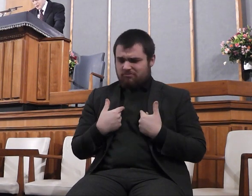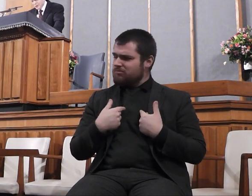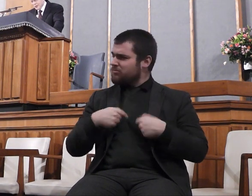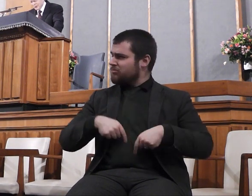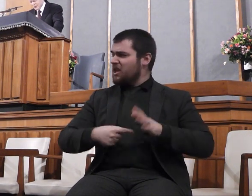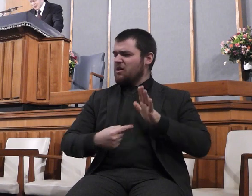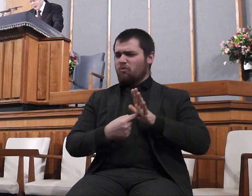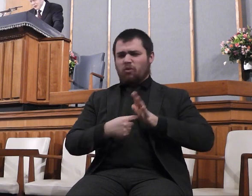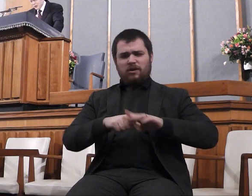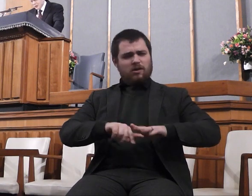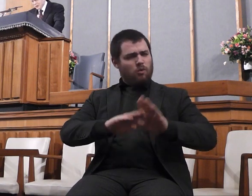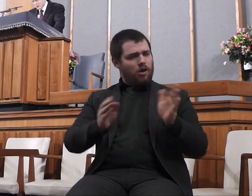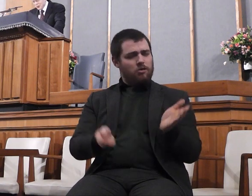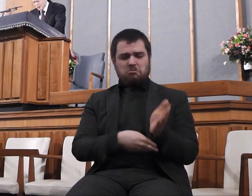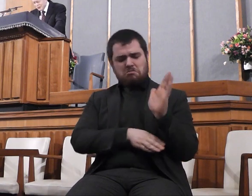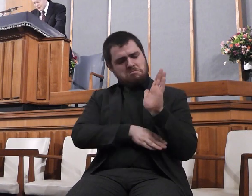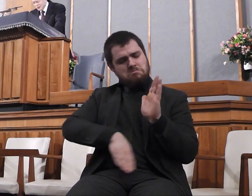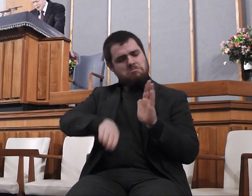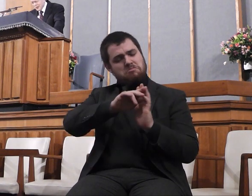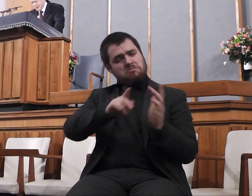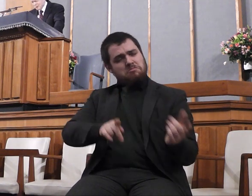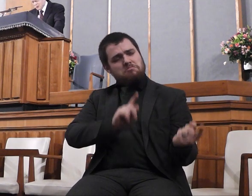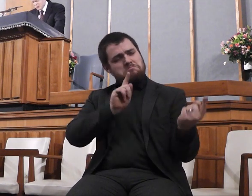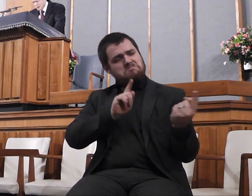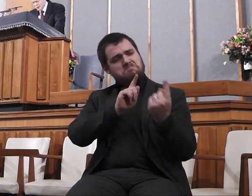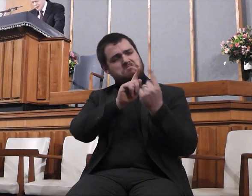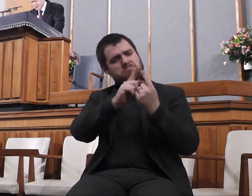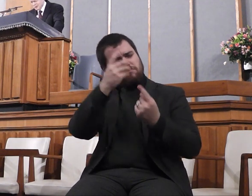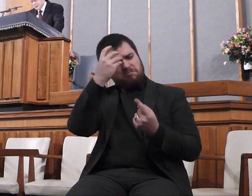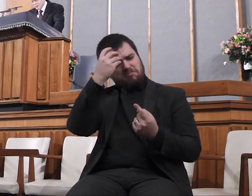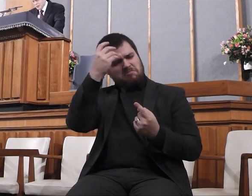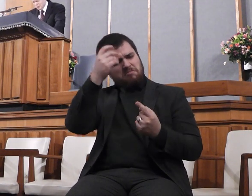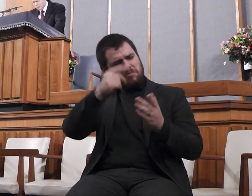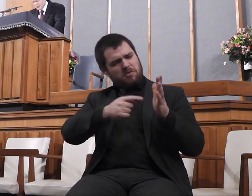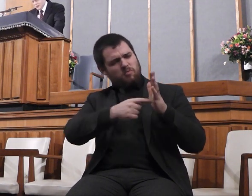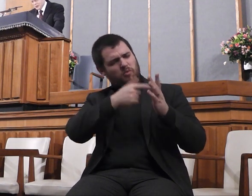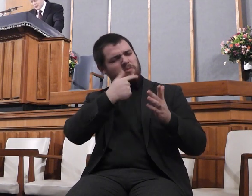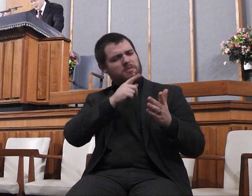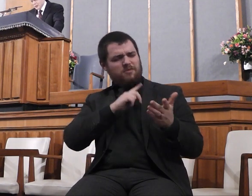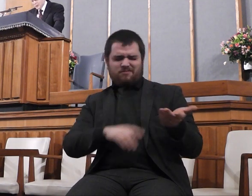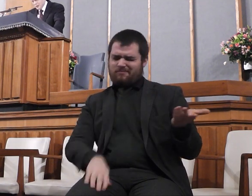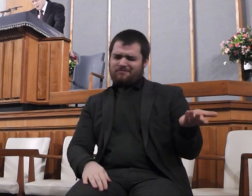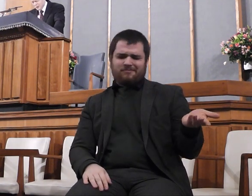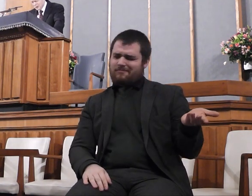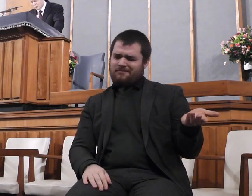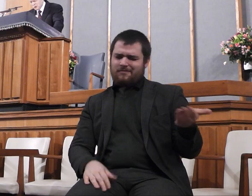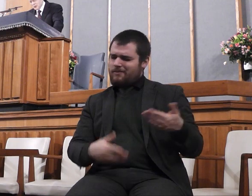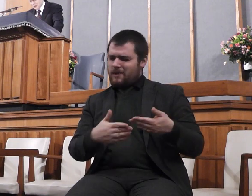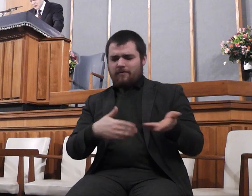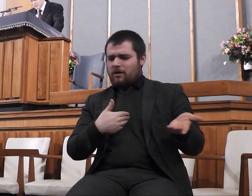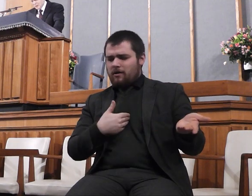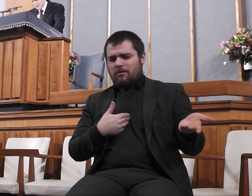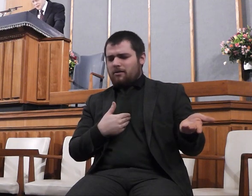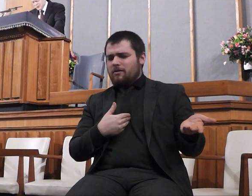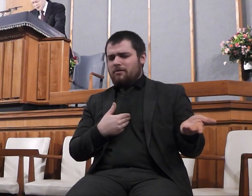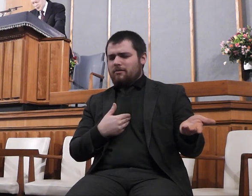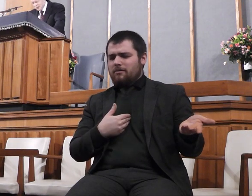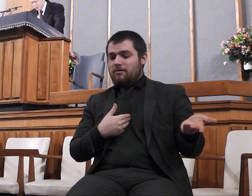find no significant audience with the high and the will placed in this world, and yet our